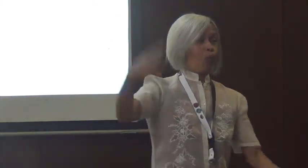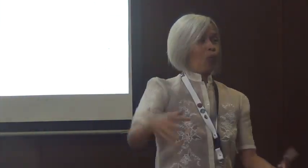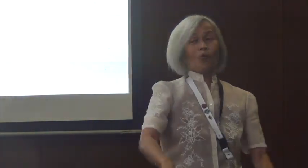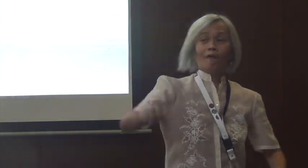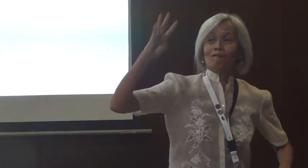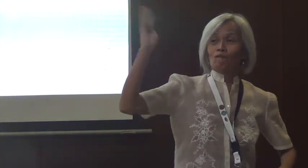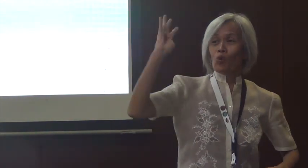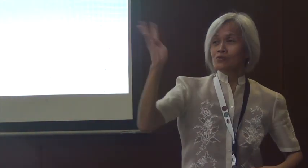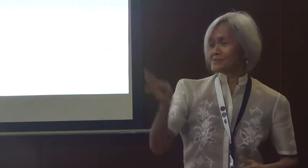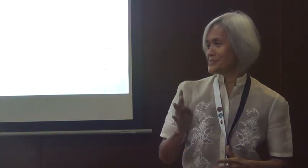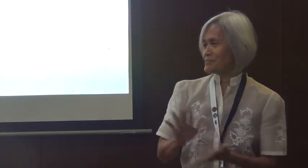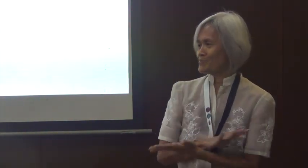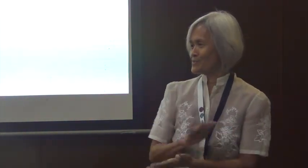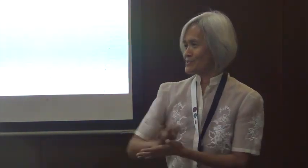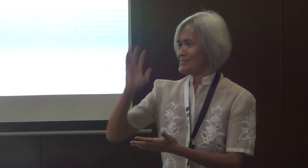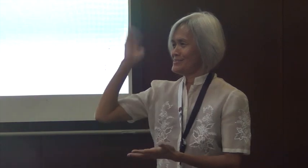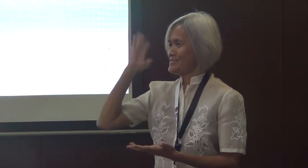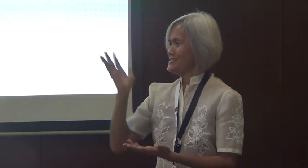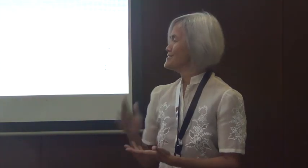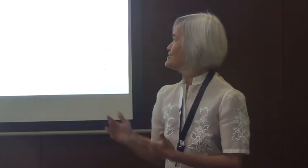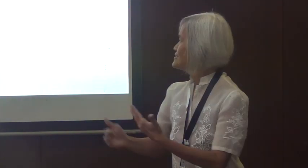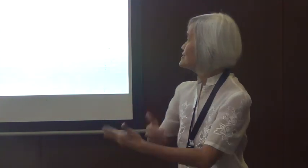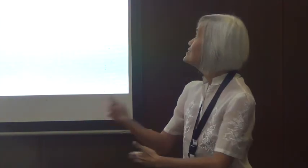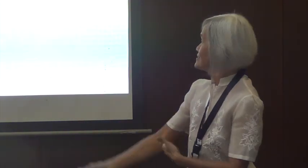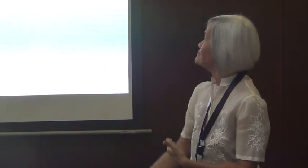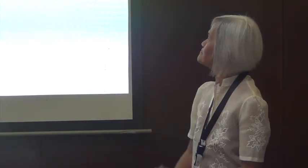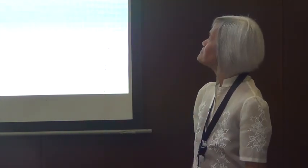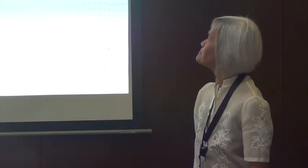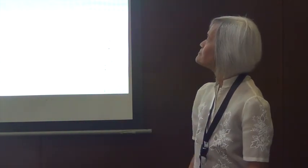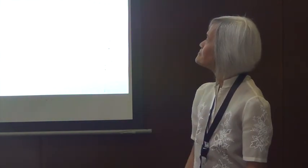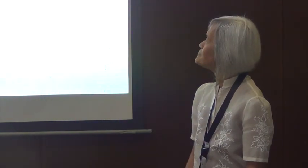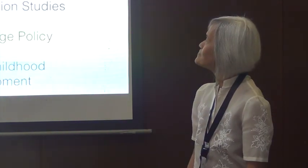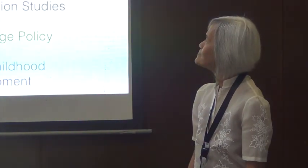40, 40 papers, 40 researches being done.